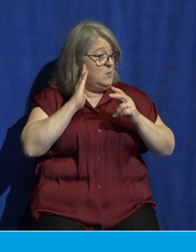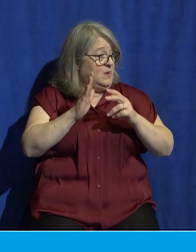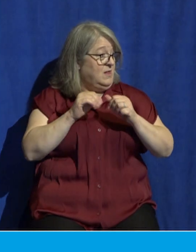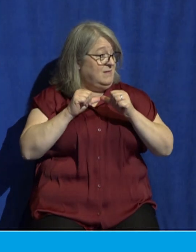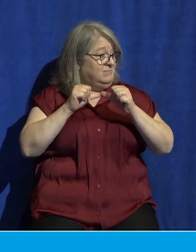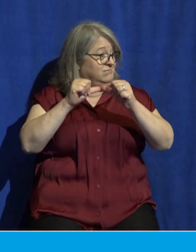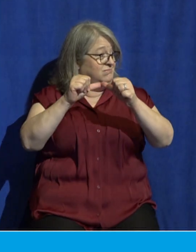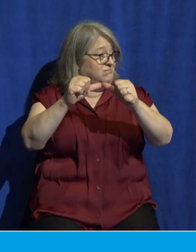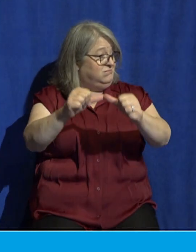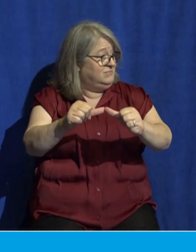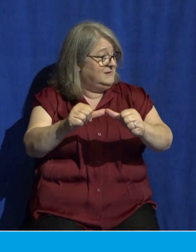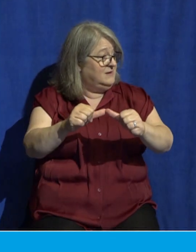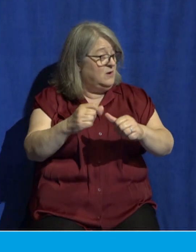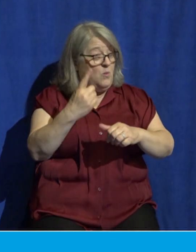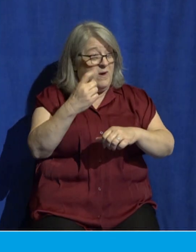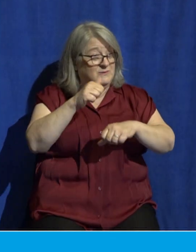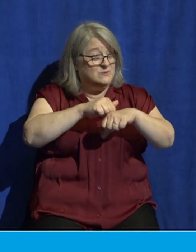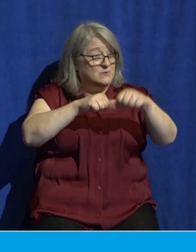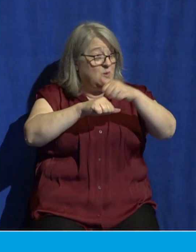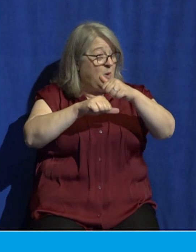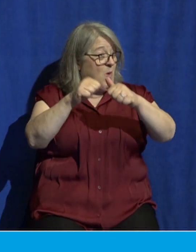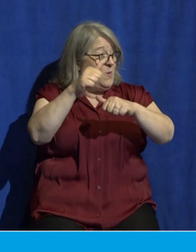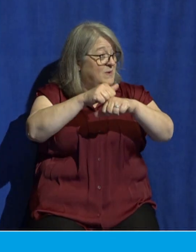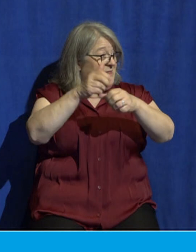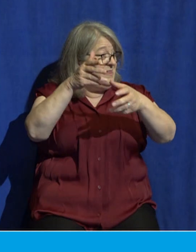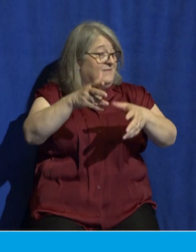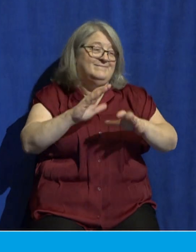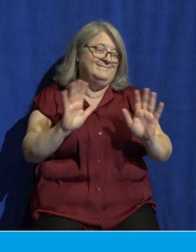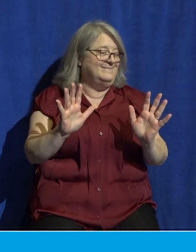stone upon another that will not be thrown out.